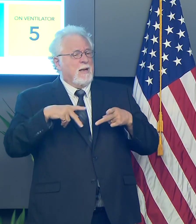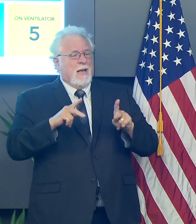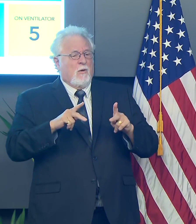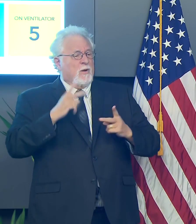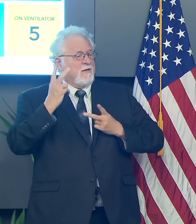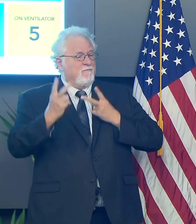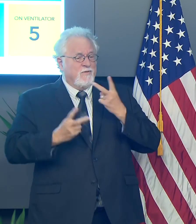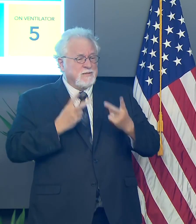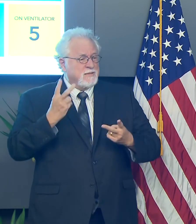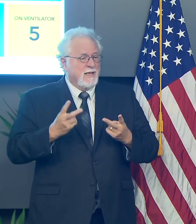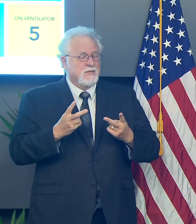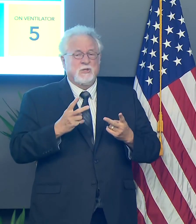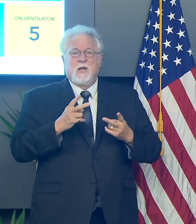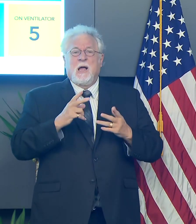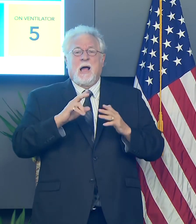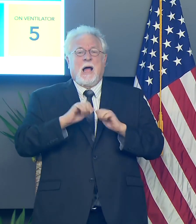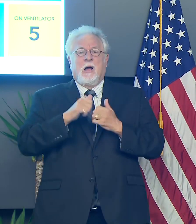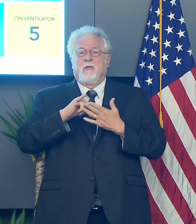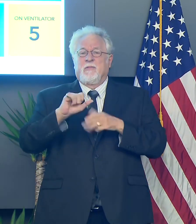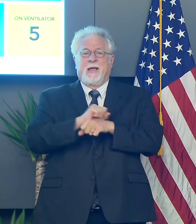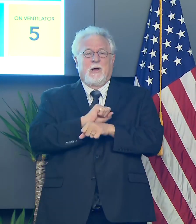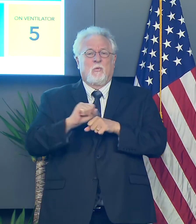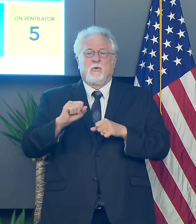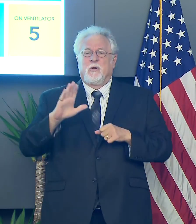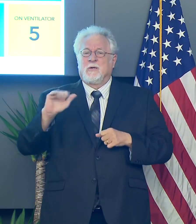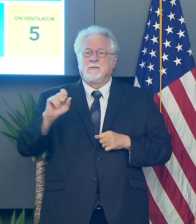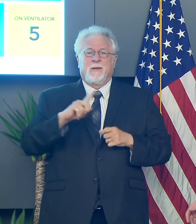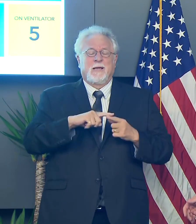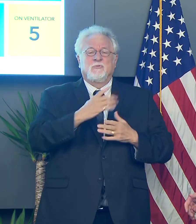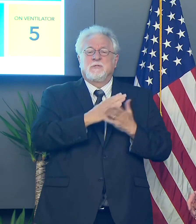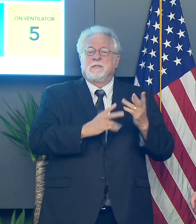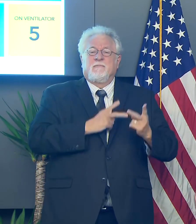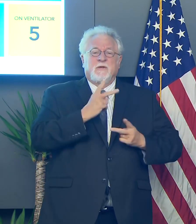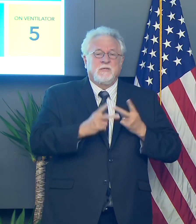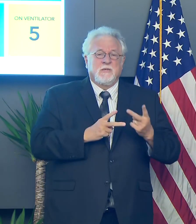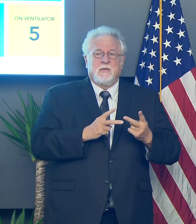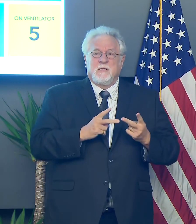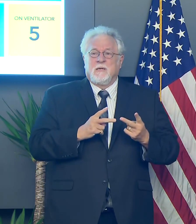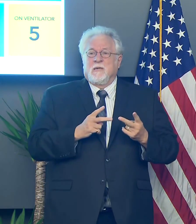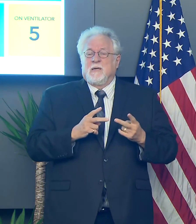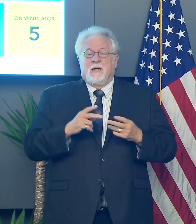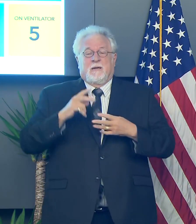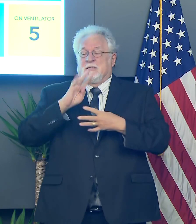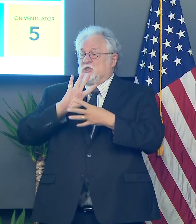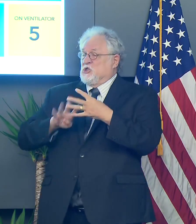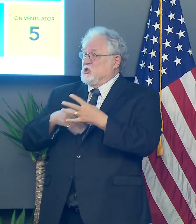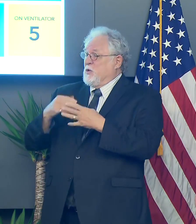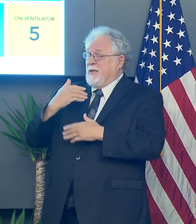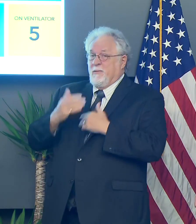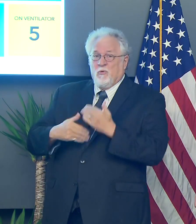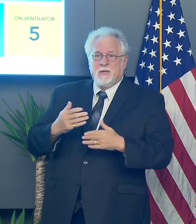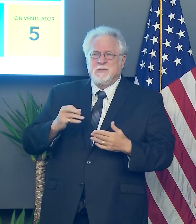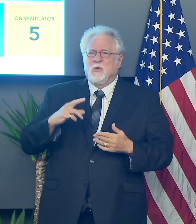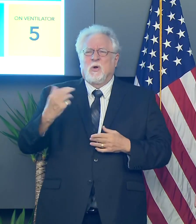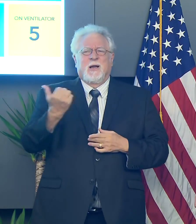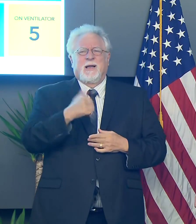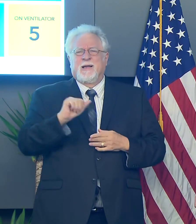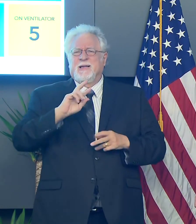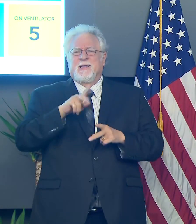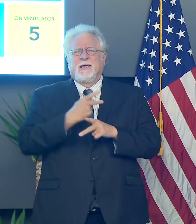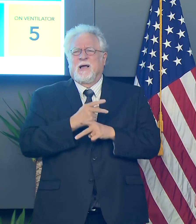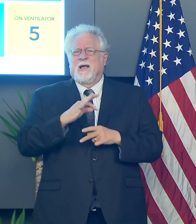visitations or how that will play out getting back to some kind of visitation, whether there's a screening process beforehand or do you have any kind of